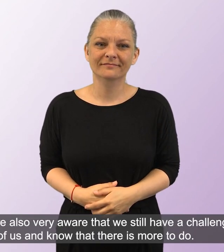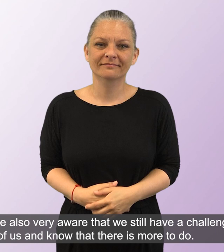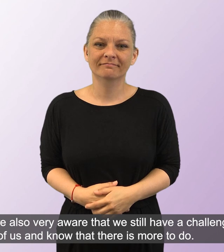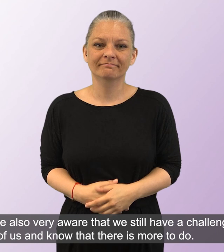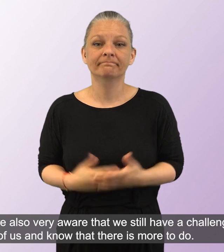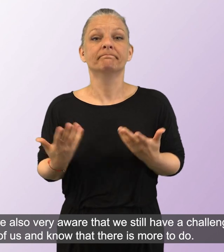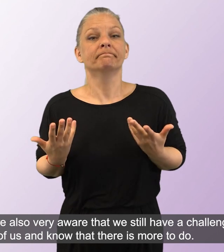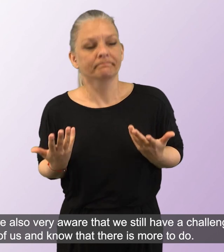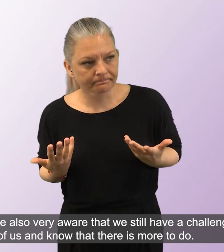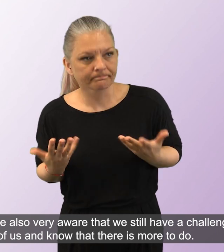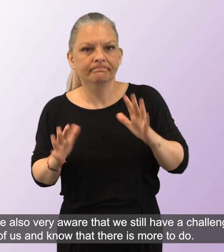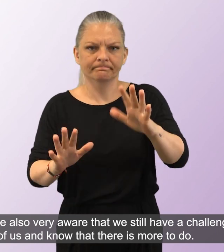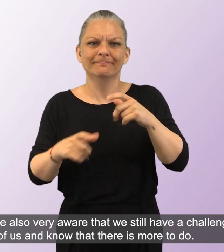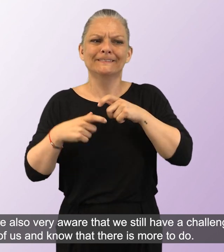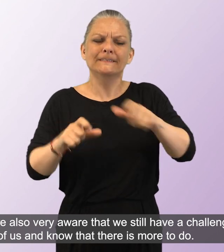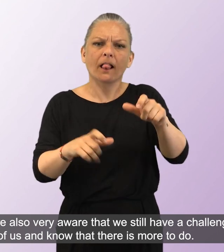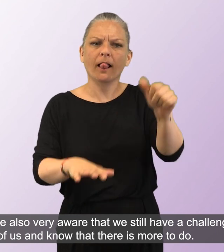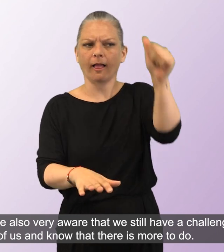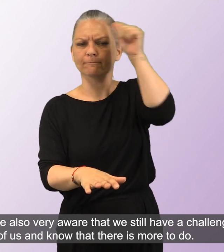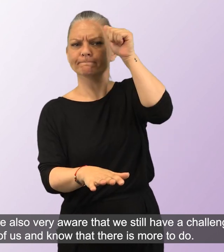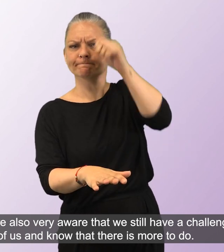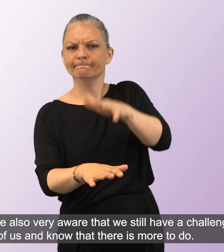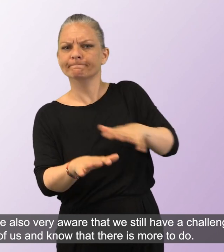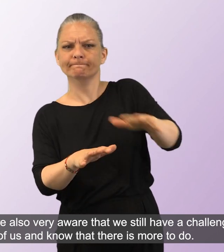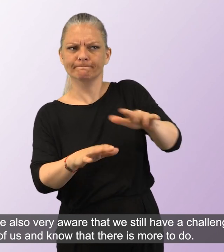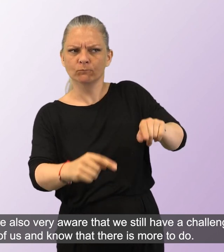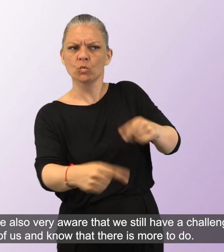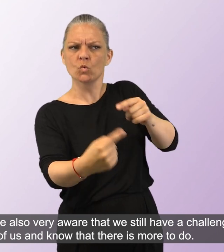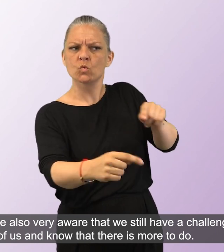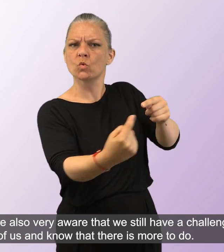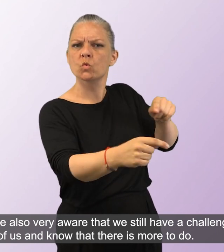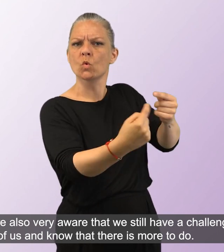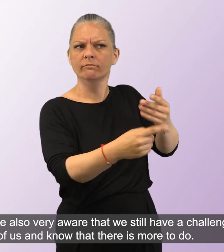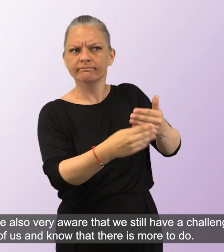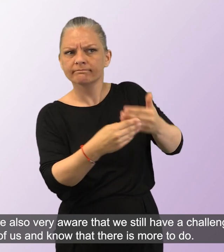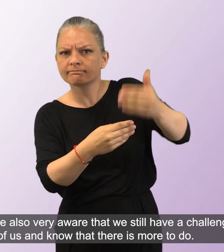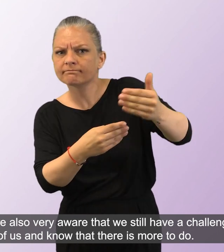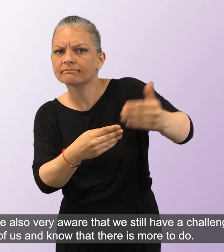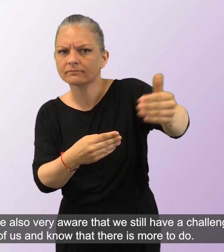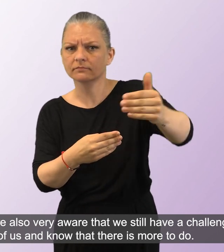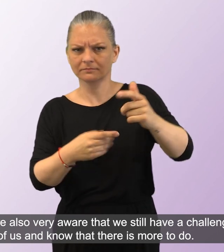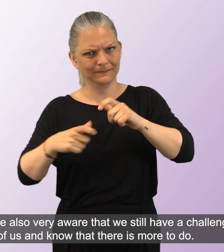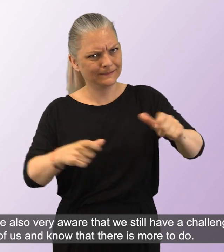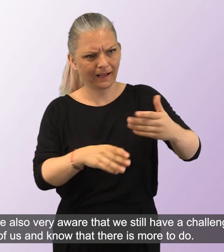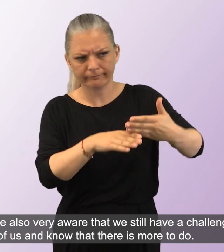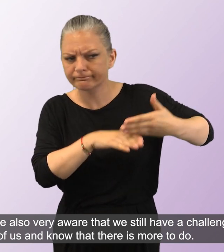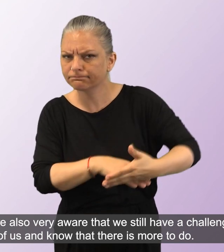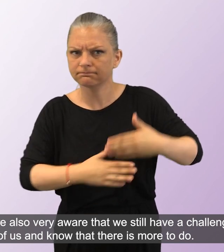However, we are also very aware that we still have a challenge ahead of us, and know that there is more to do.